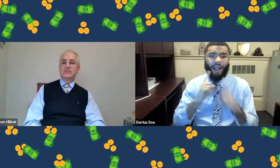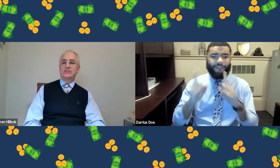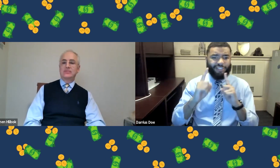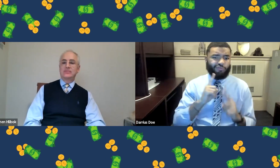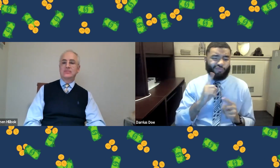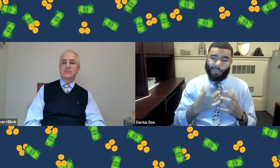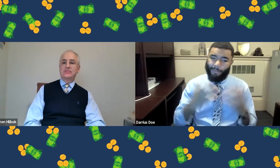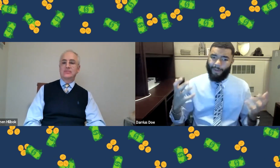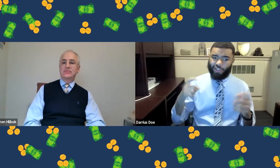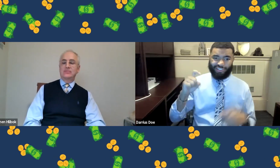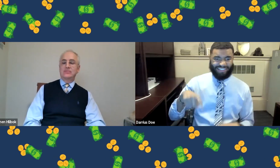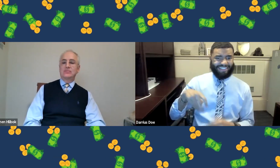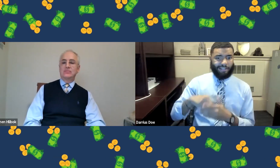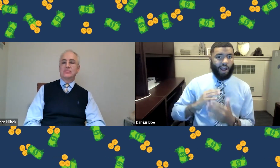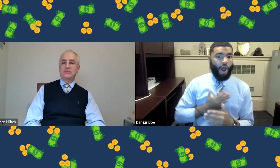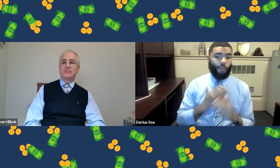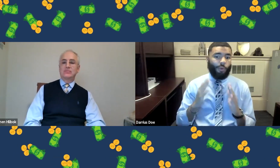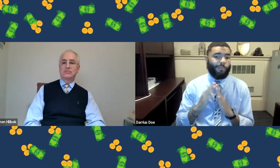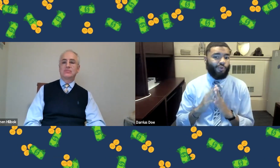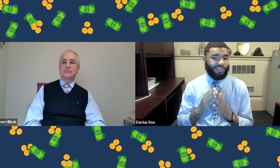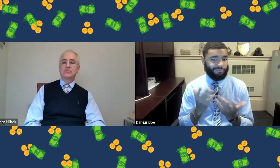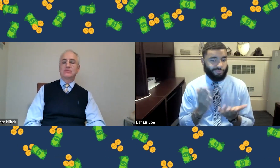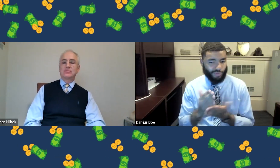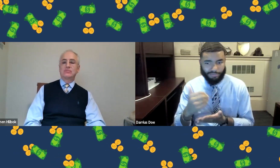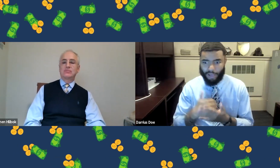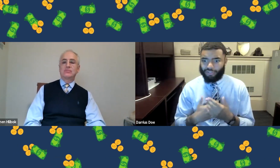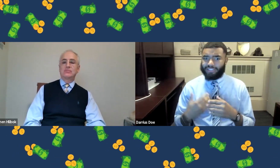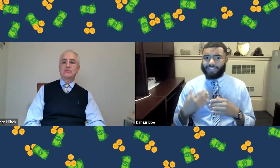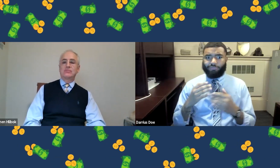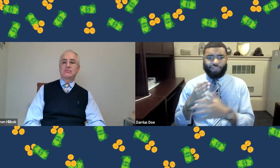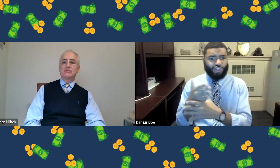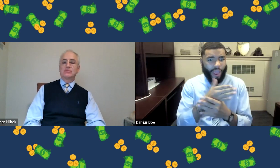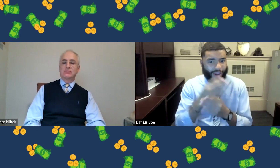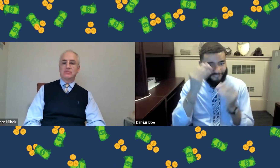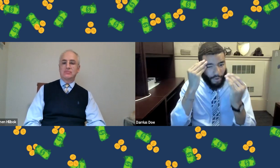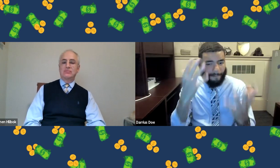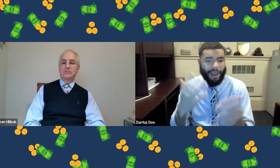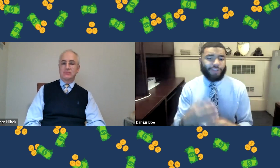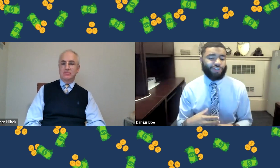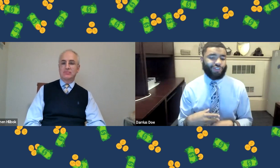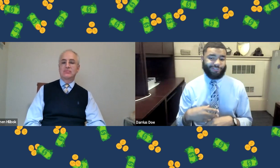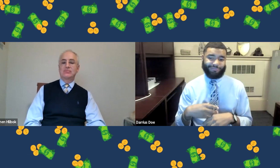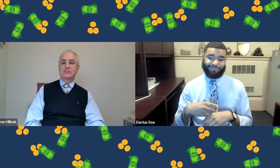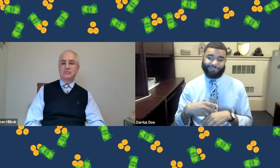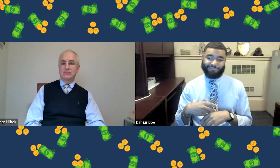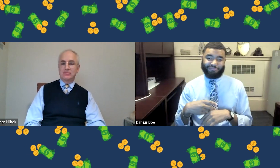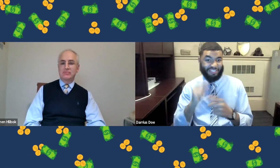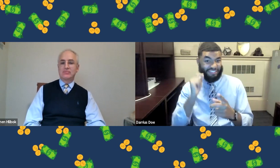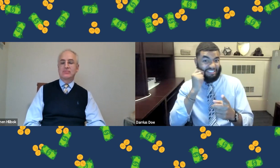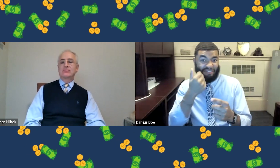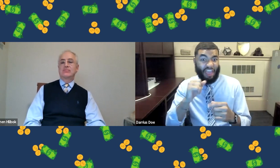them. And these types of conversations are much needed within our community, this transparency and sharing of information.